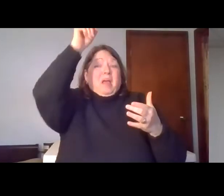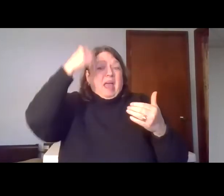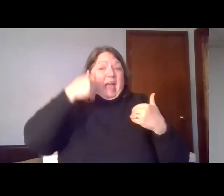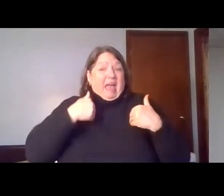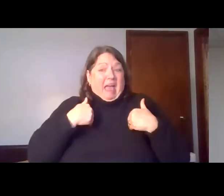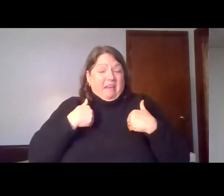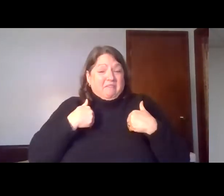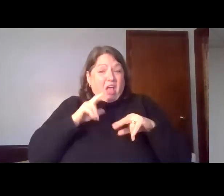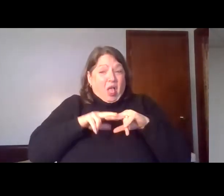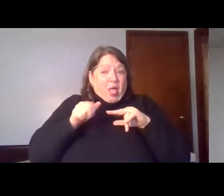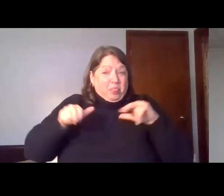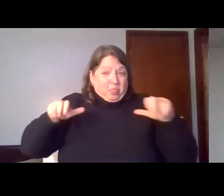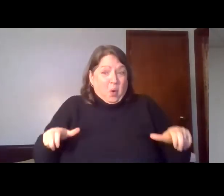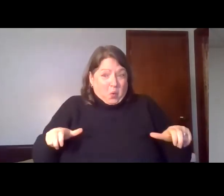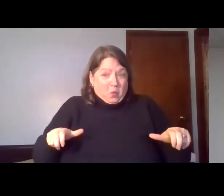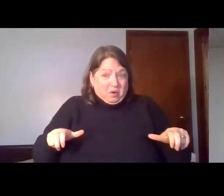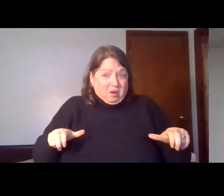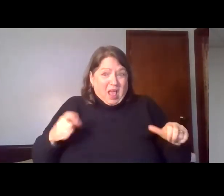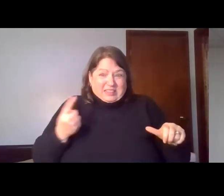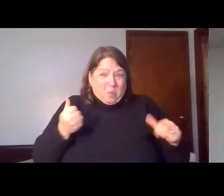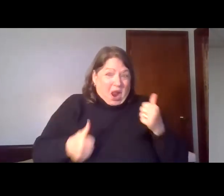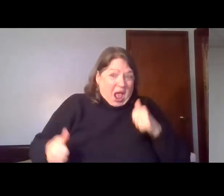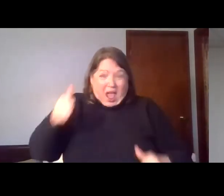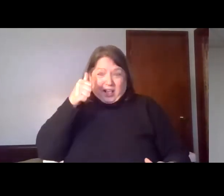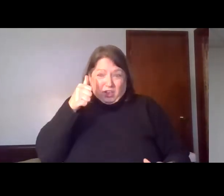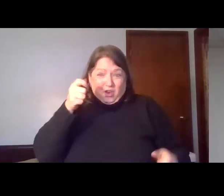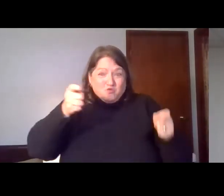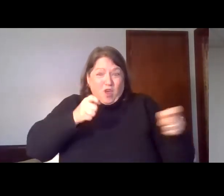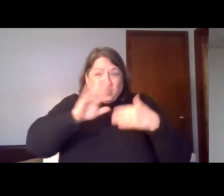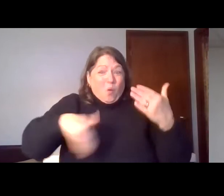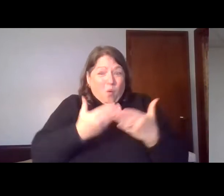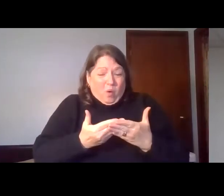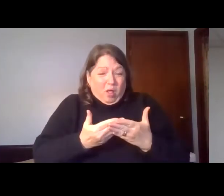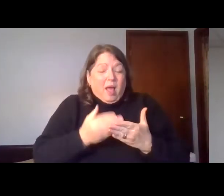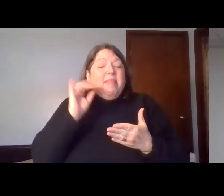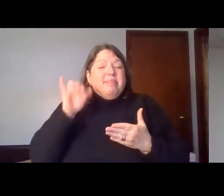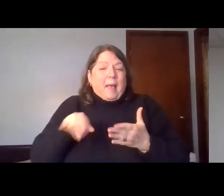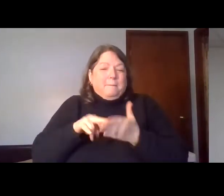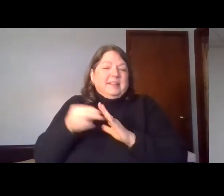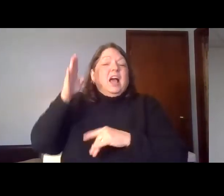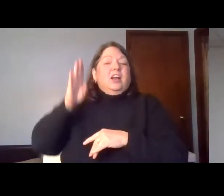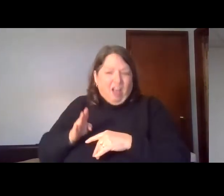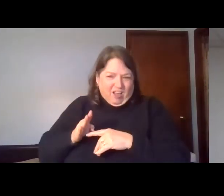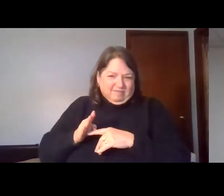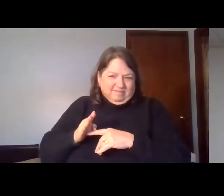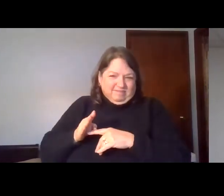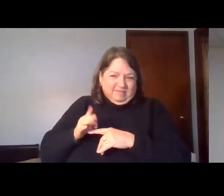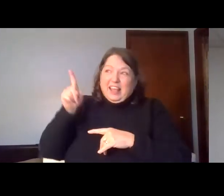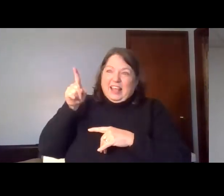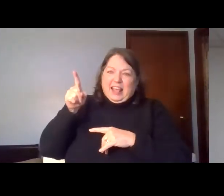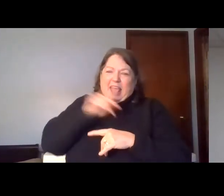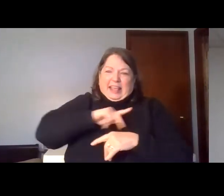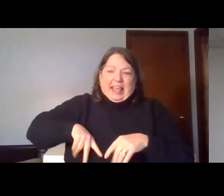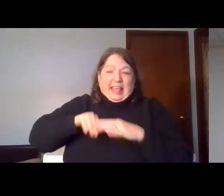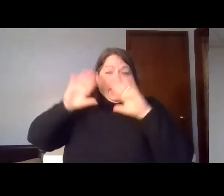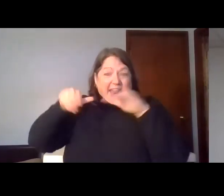is God, the majesty in the heavens. The Bible refers to this center of control as the throne